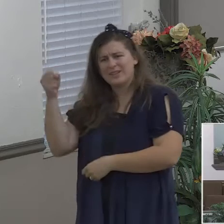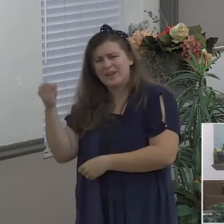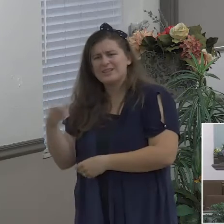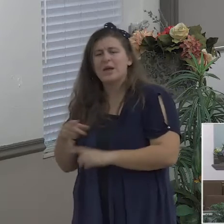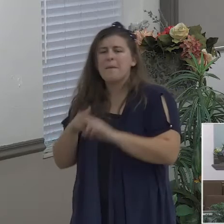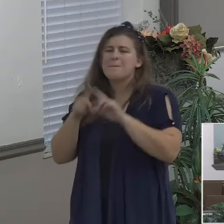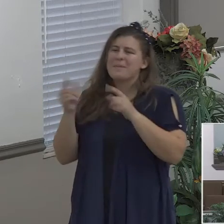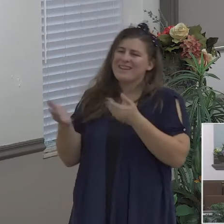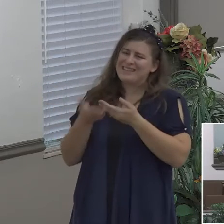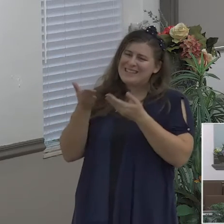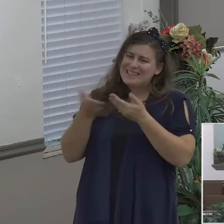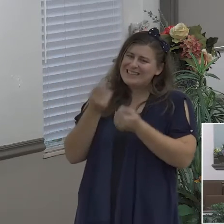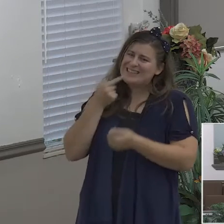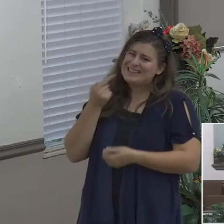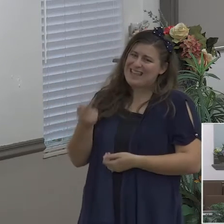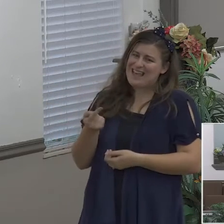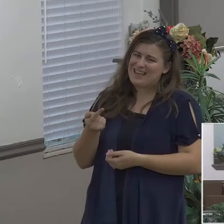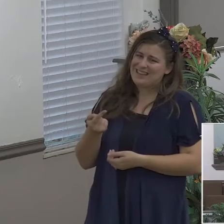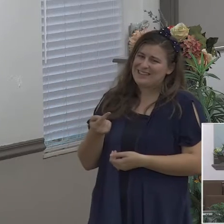it's so easy to say